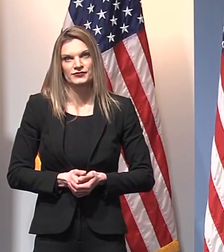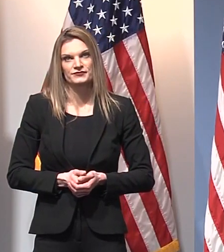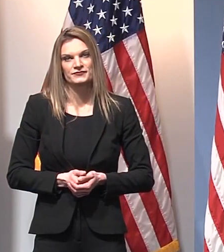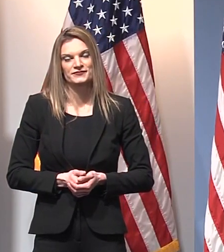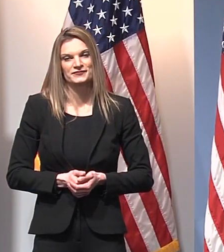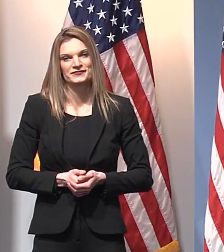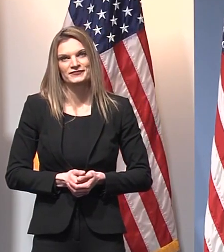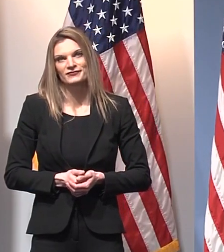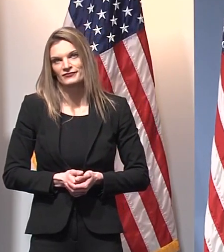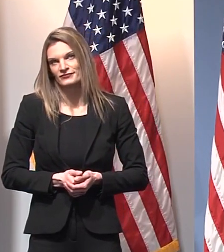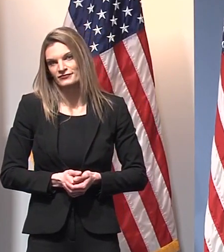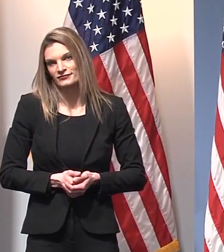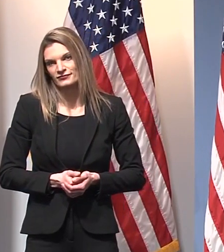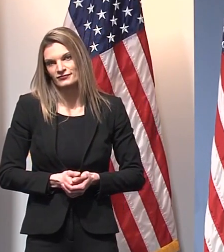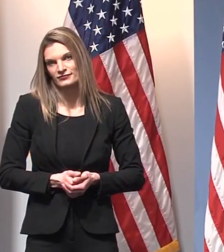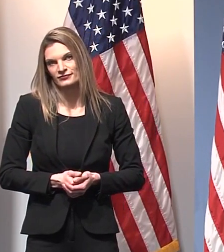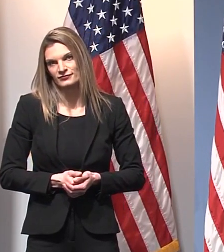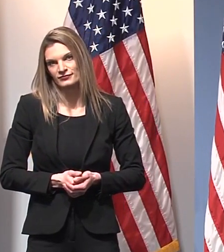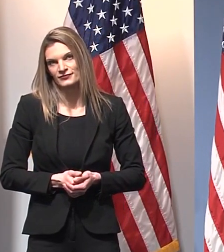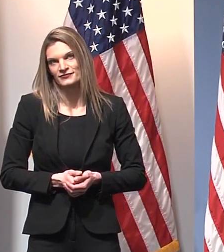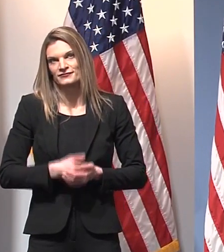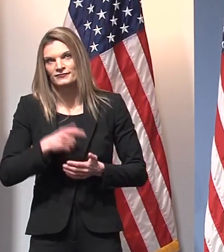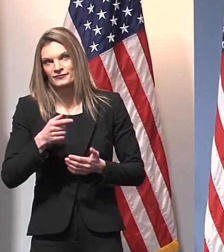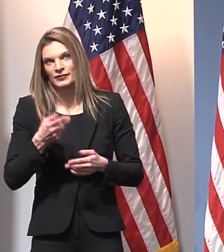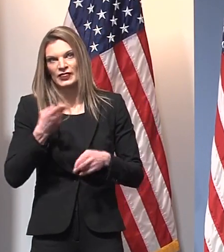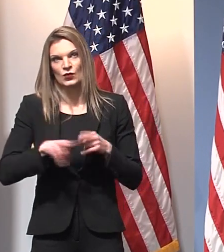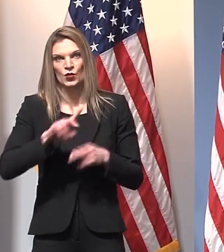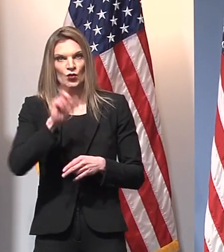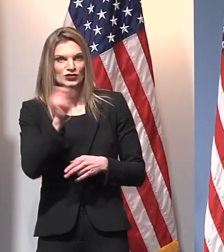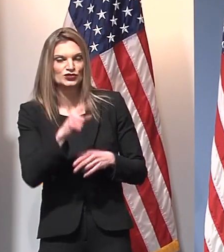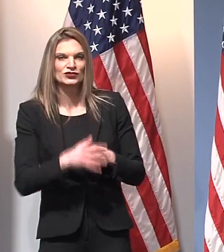Thank you, Governor. First question will come from Rick Alban with Wood TV.